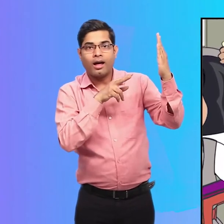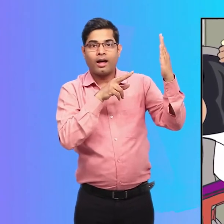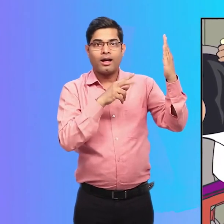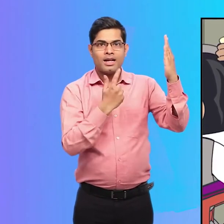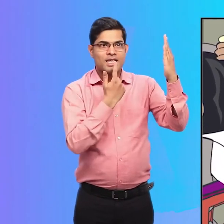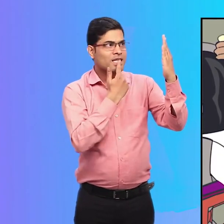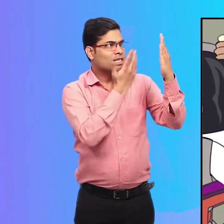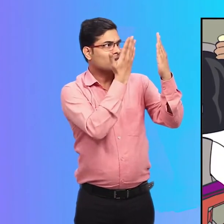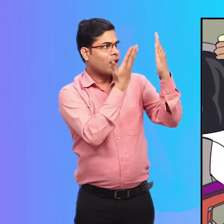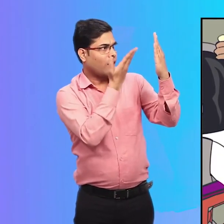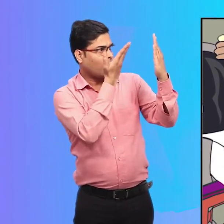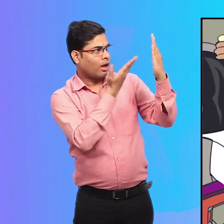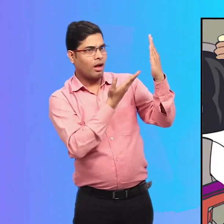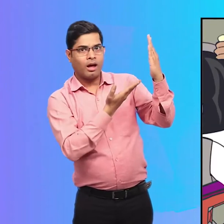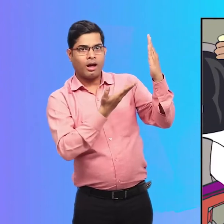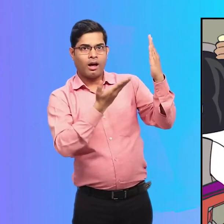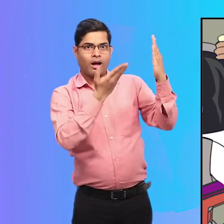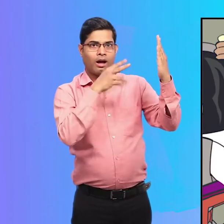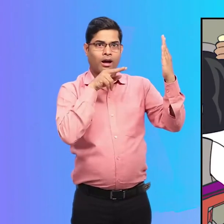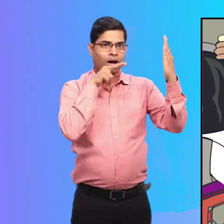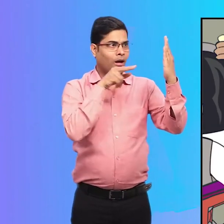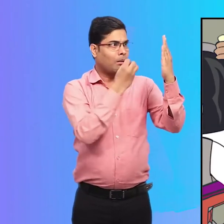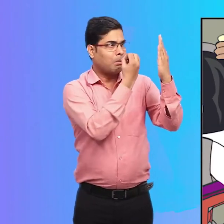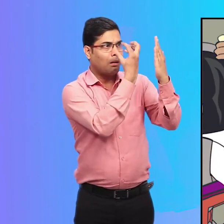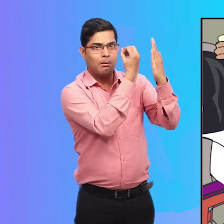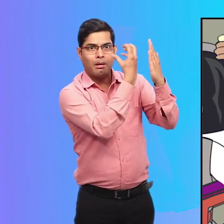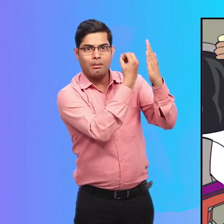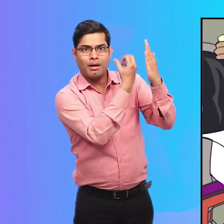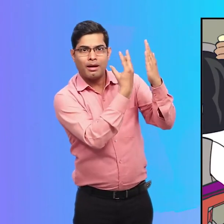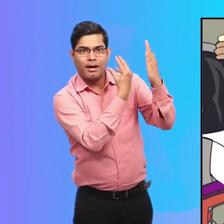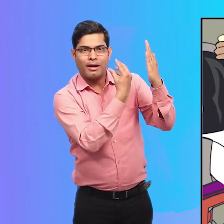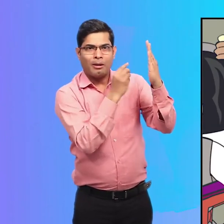A mirror, speaker for announcements,